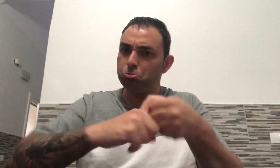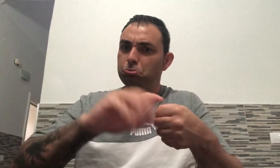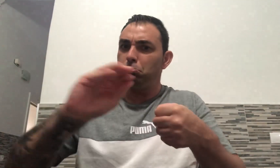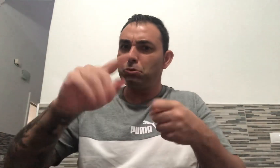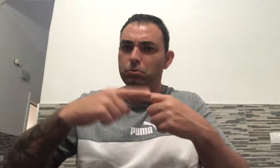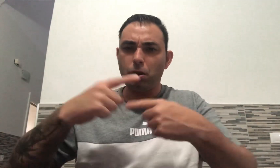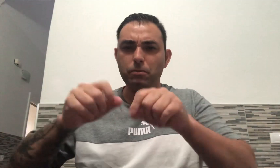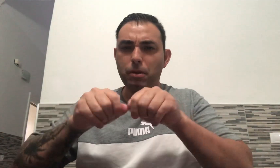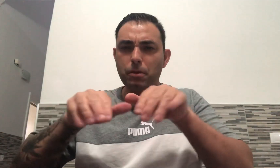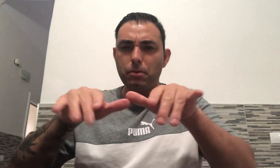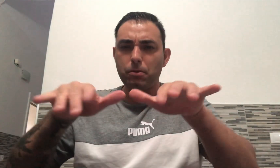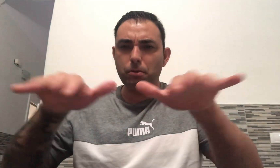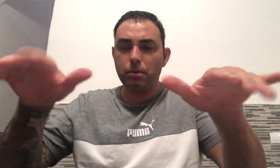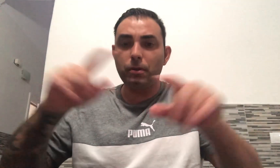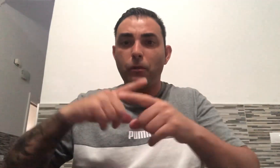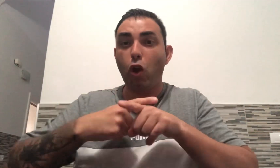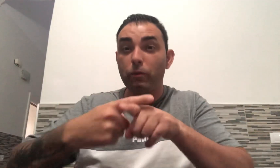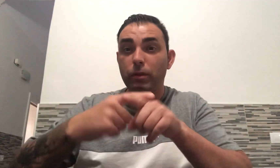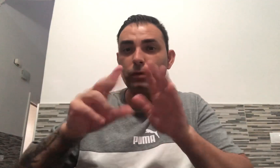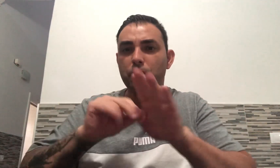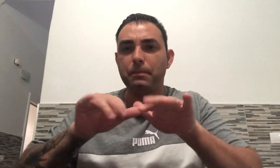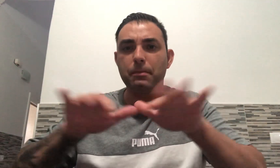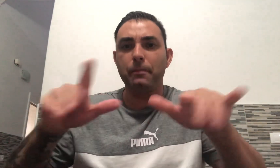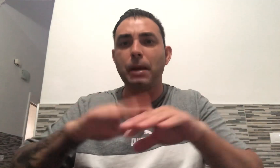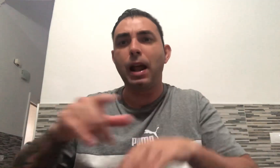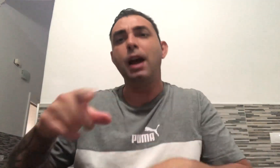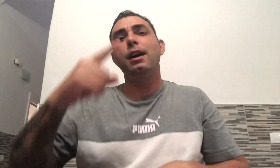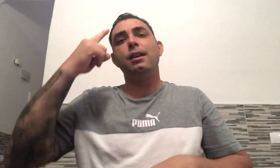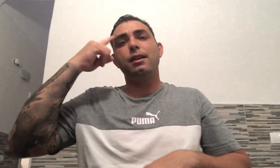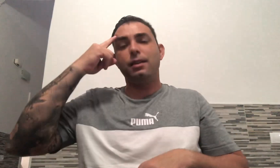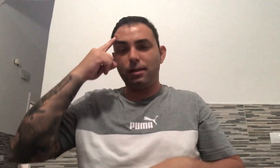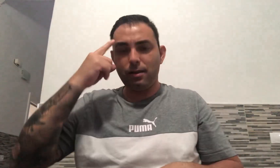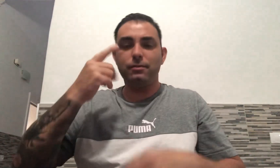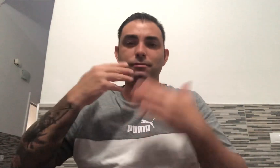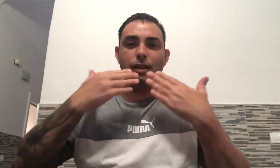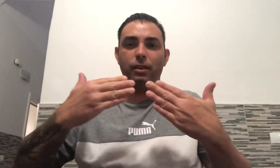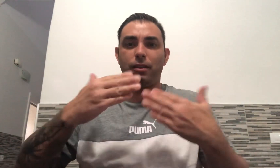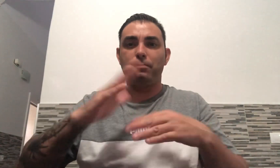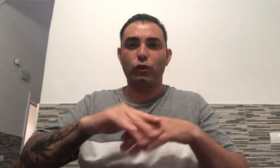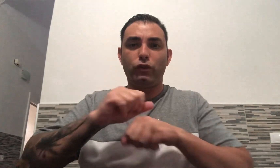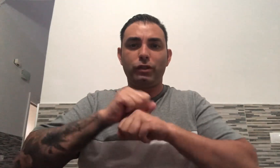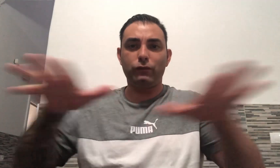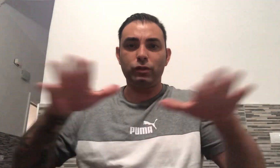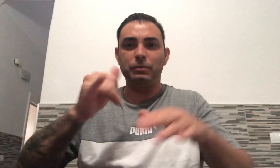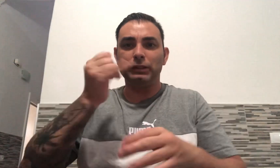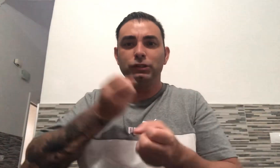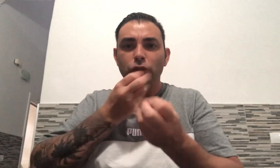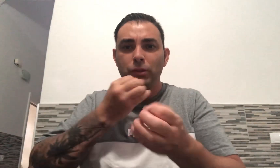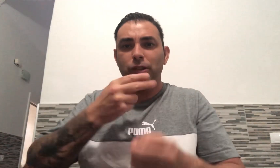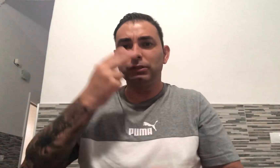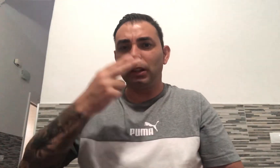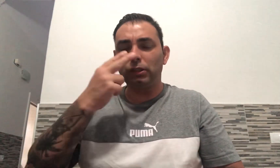Come here, come here. I want this. Allah